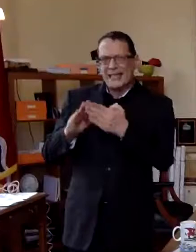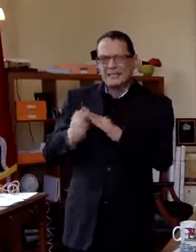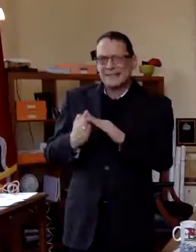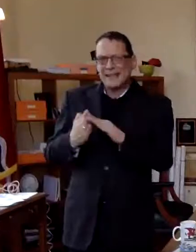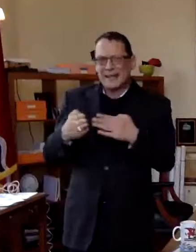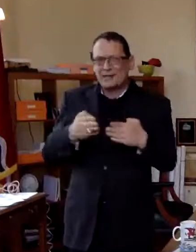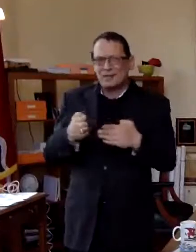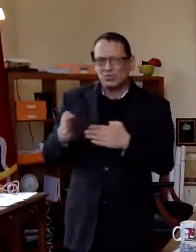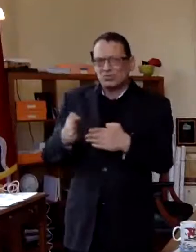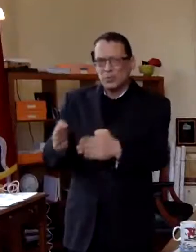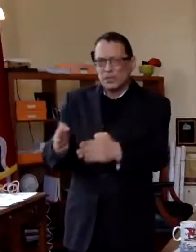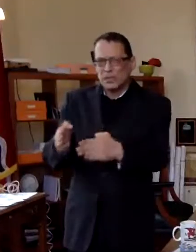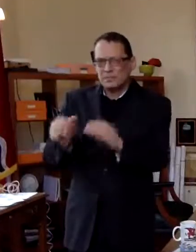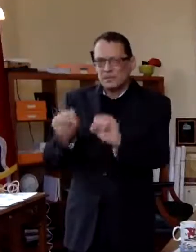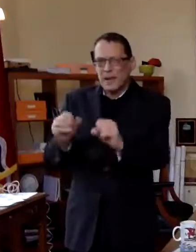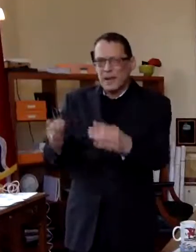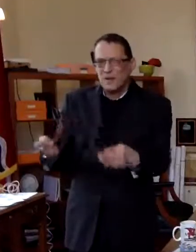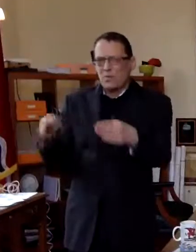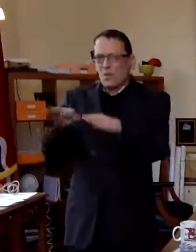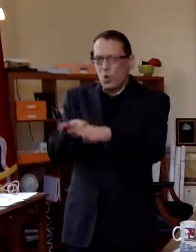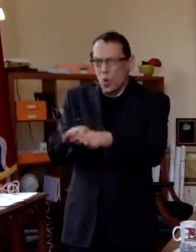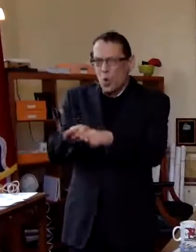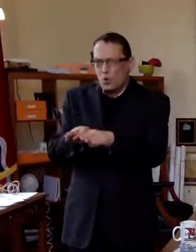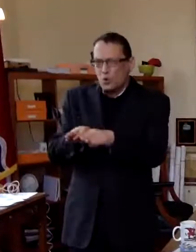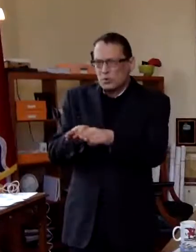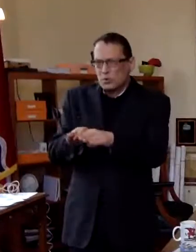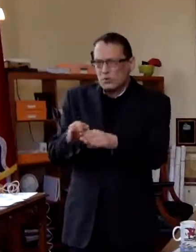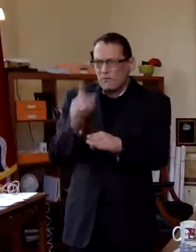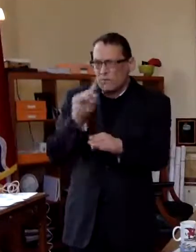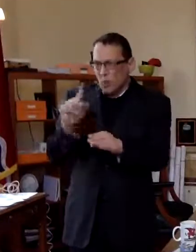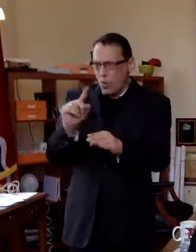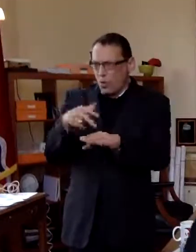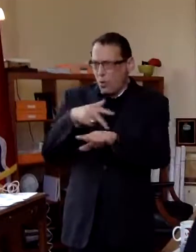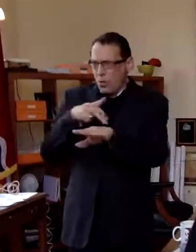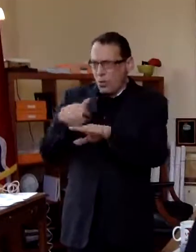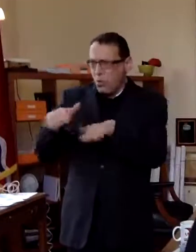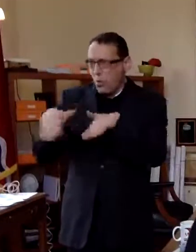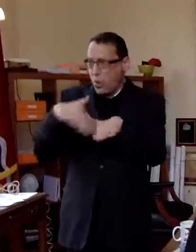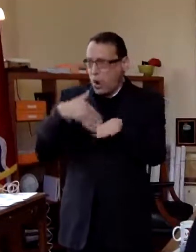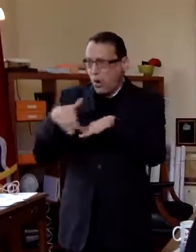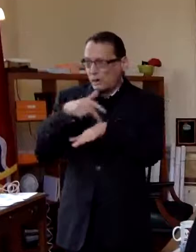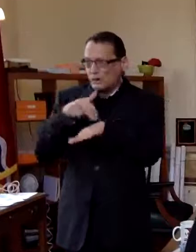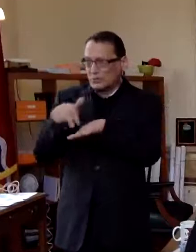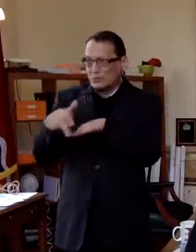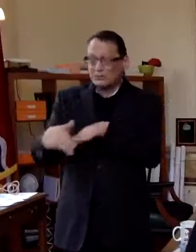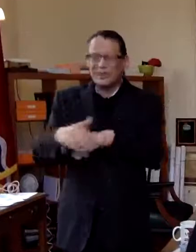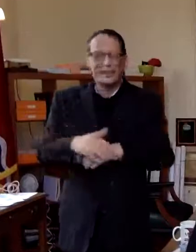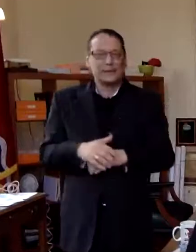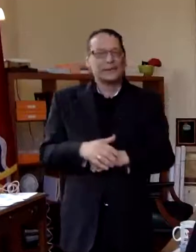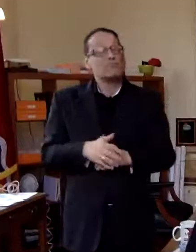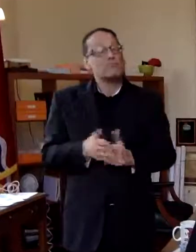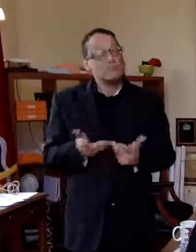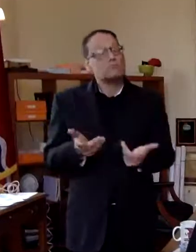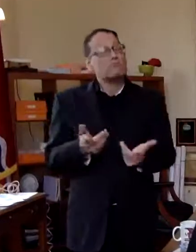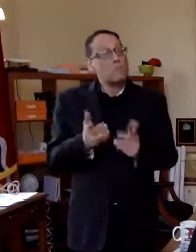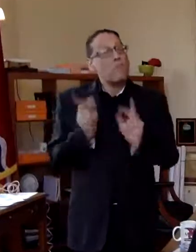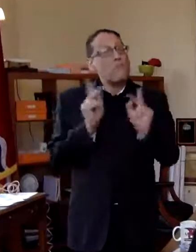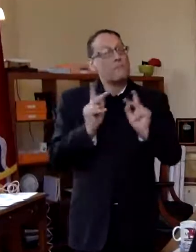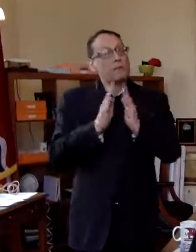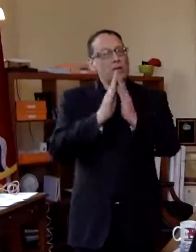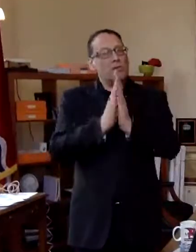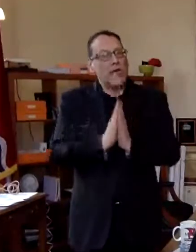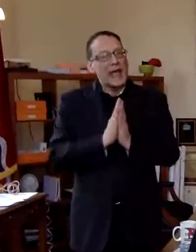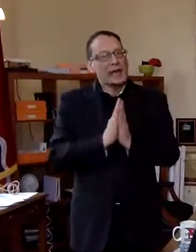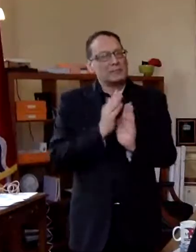so people have more room to walk you know i think we've had that question before and i'm not opposing opposed to closing